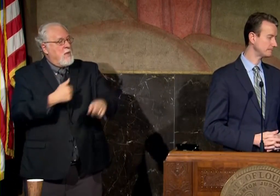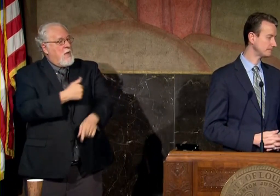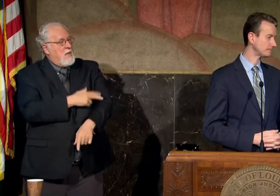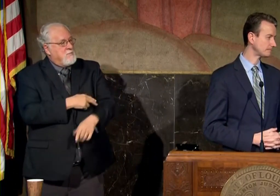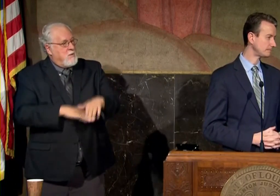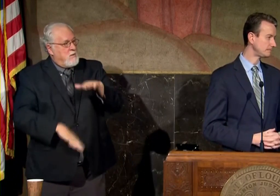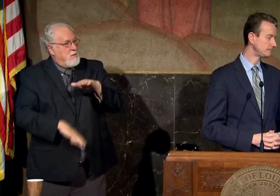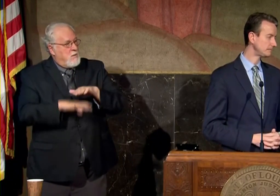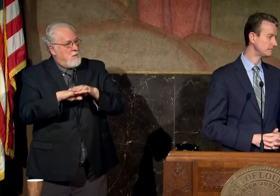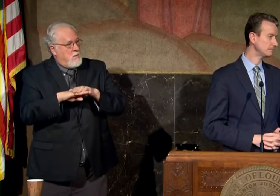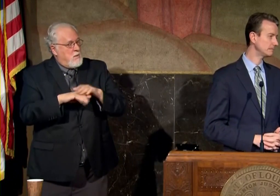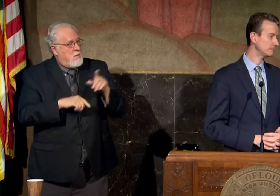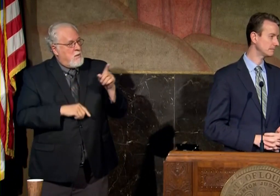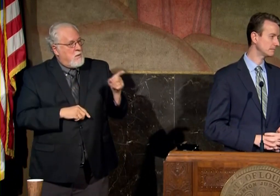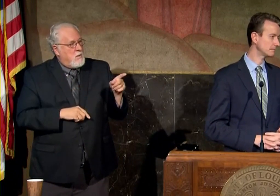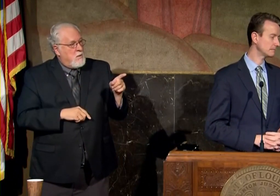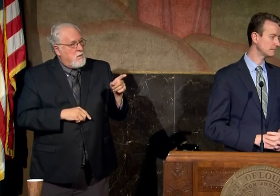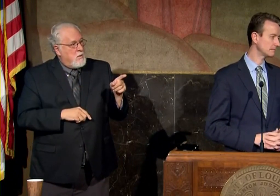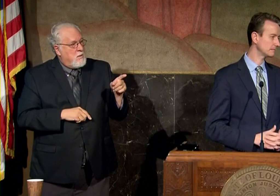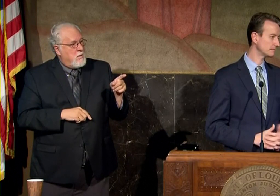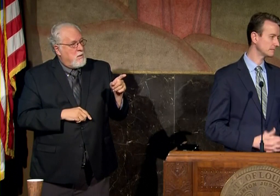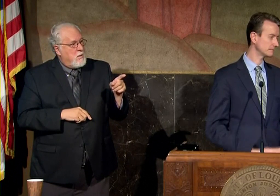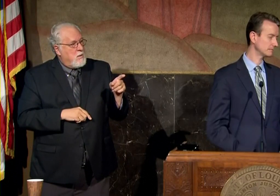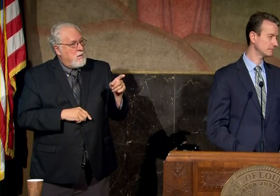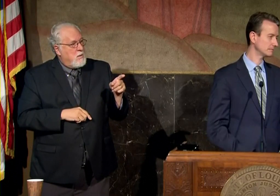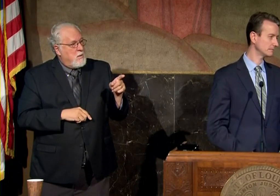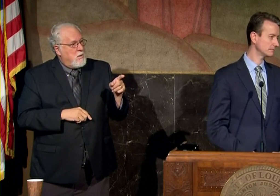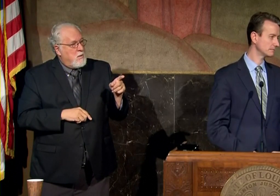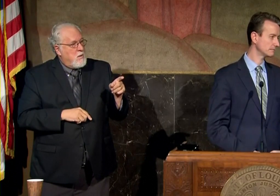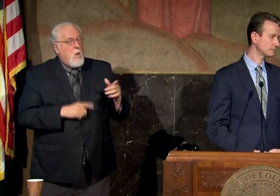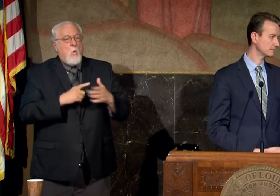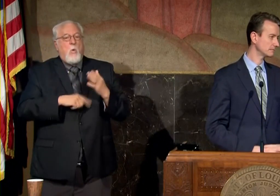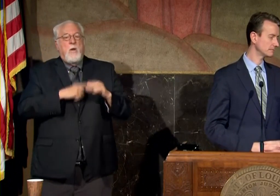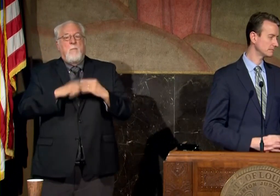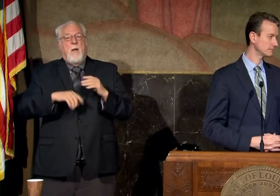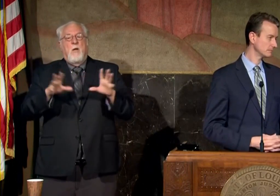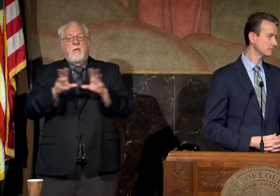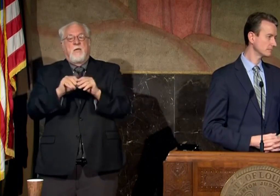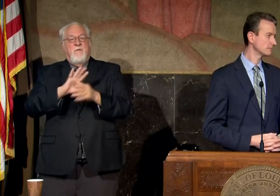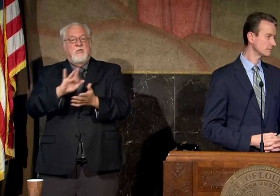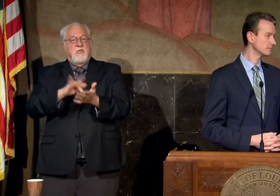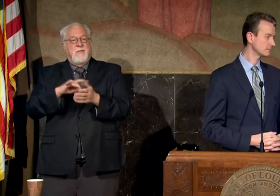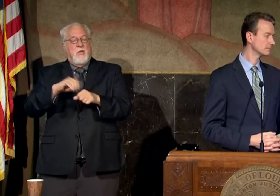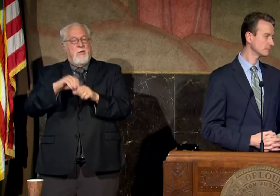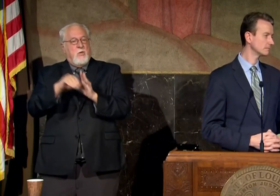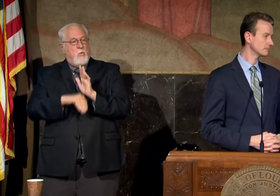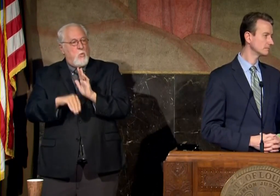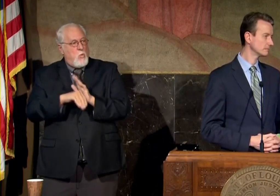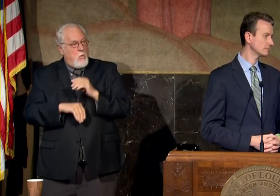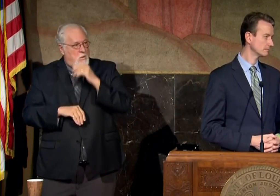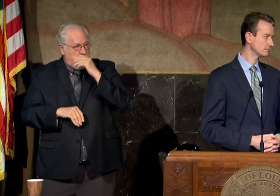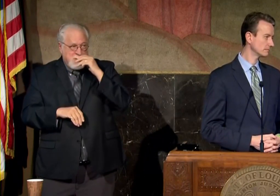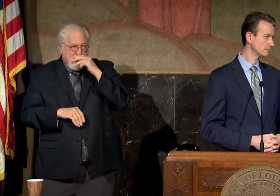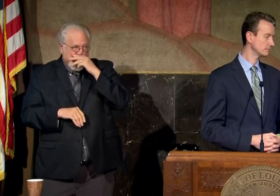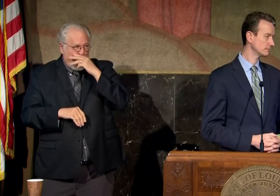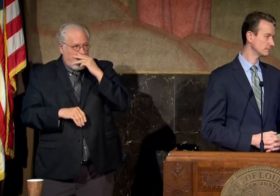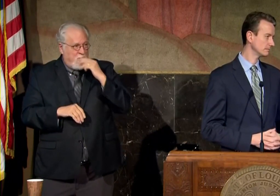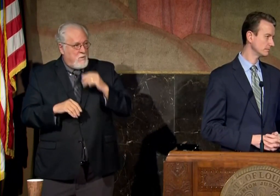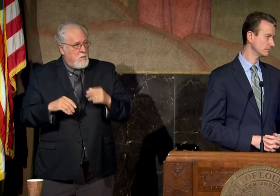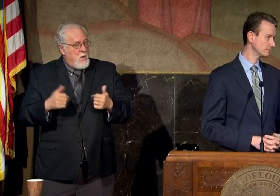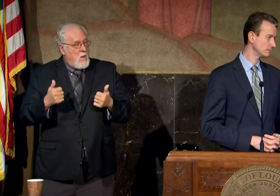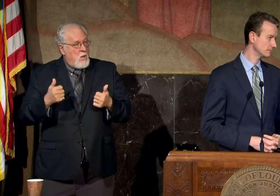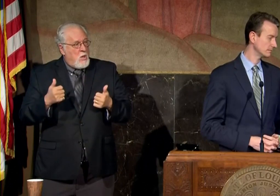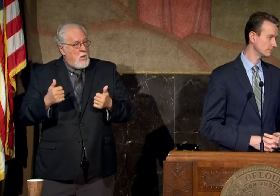do you know what the situation is at the convention center in new orleans at this point and are y'all considering either trying